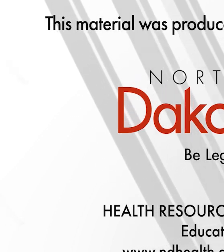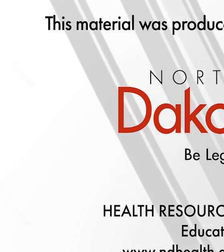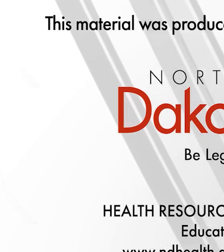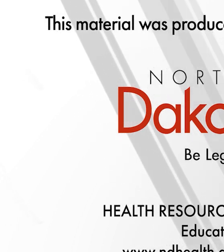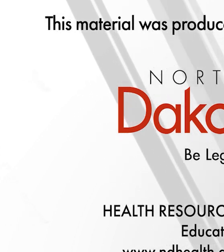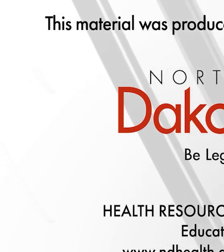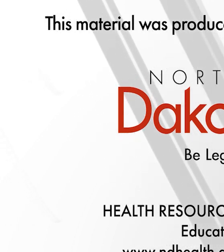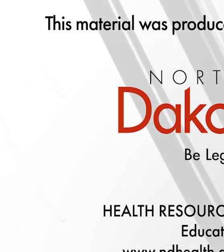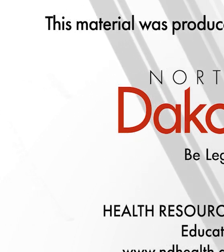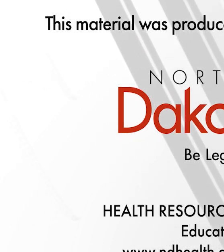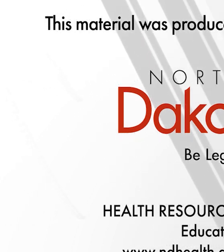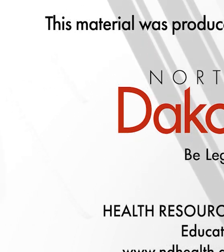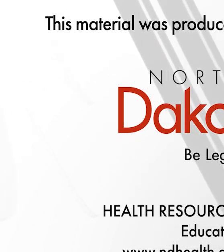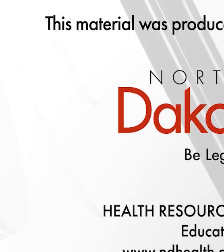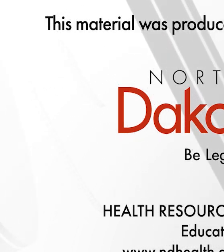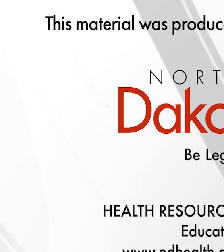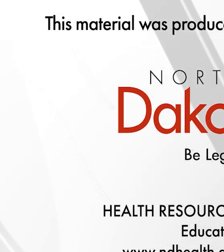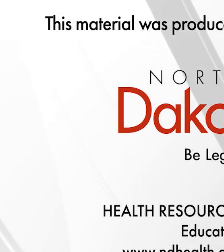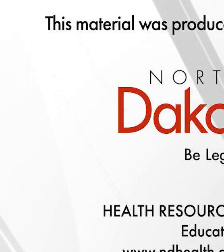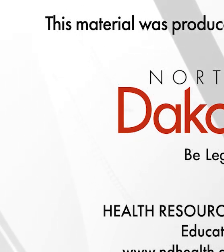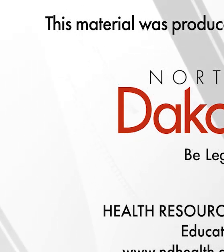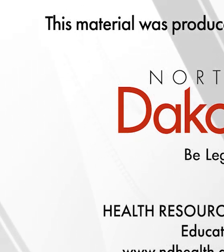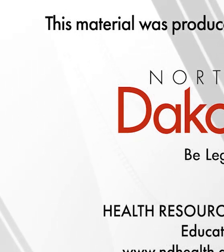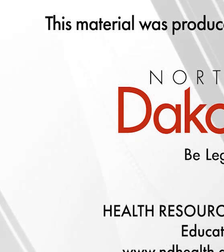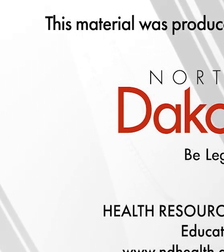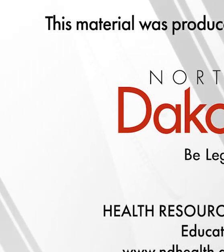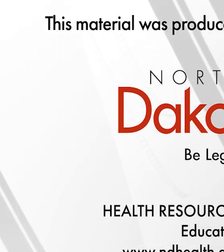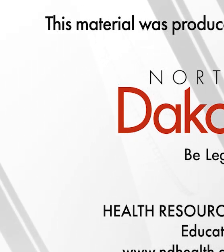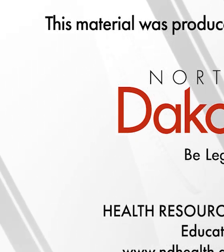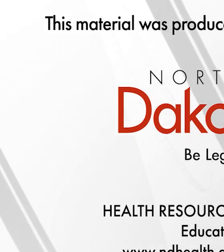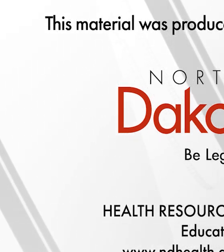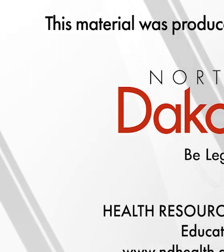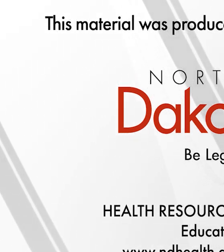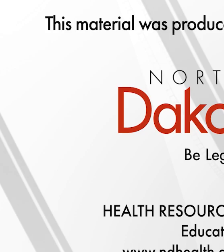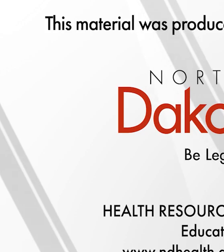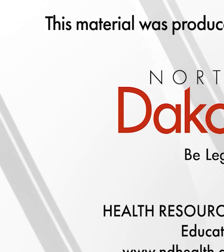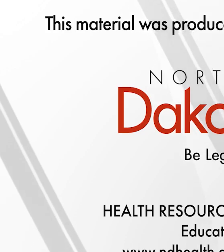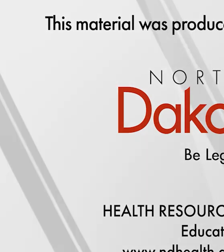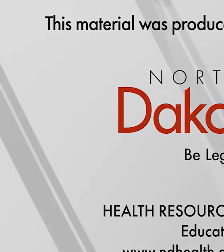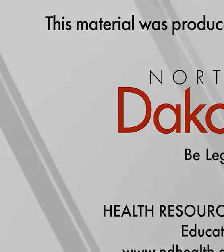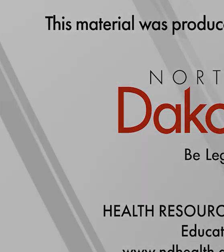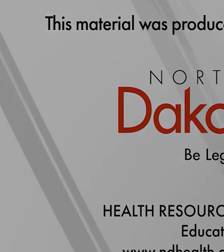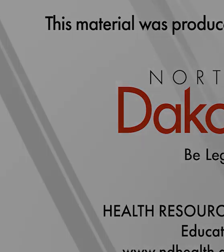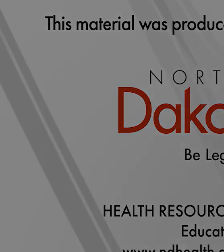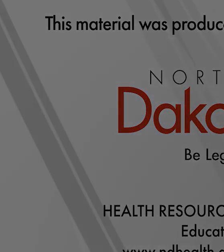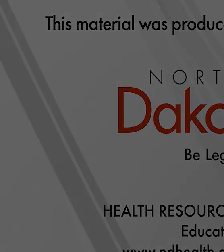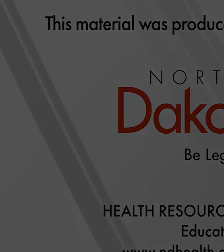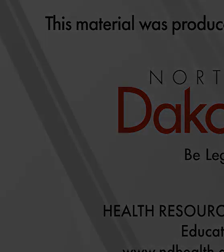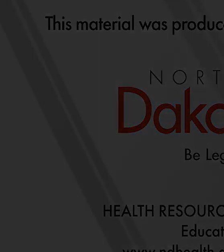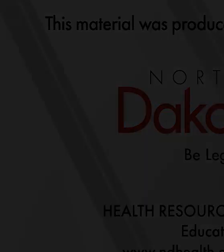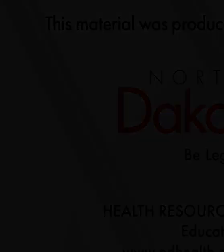we'll all tomorrow at four o'clock